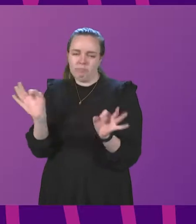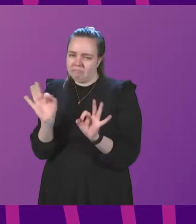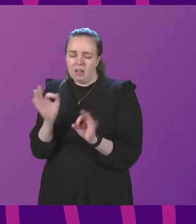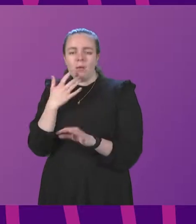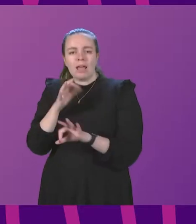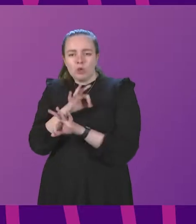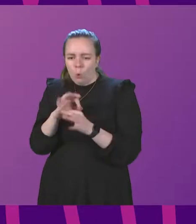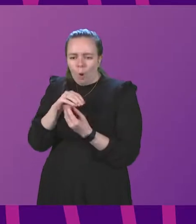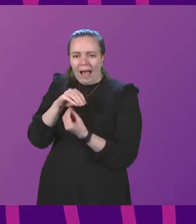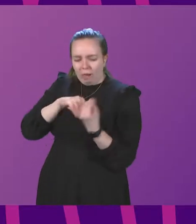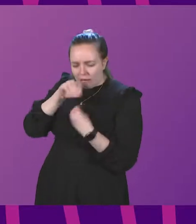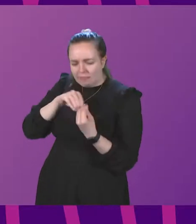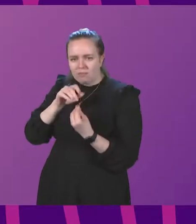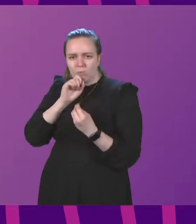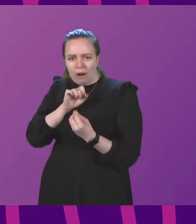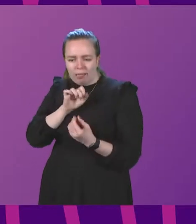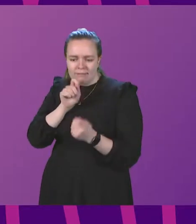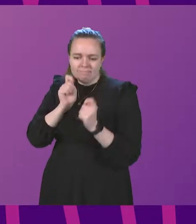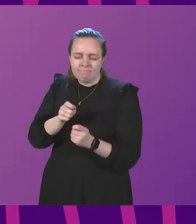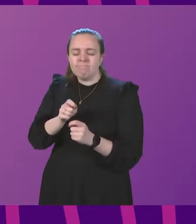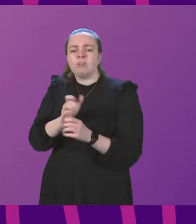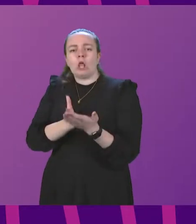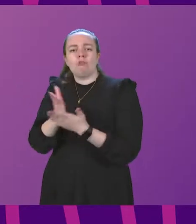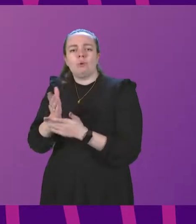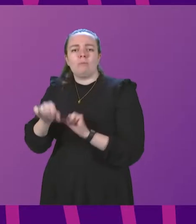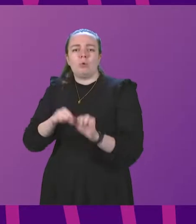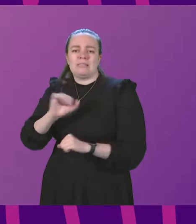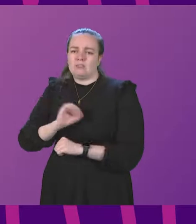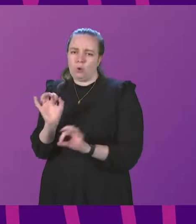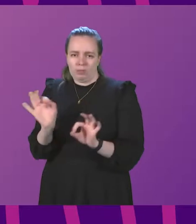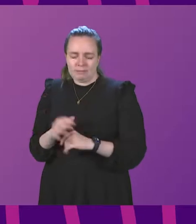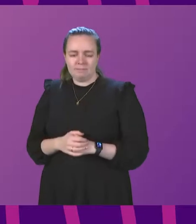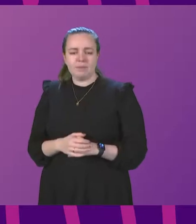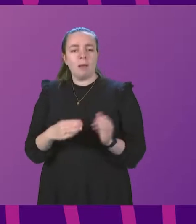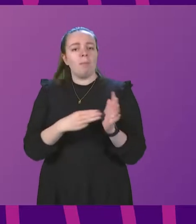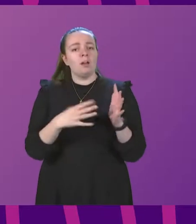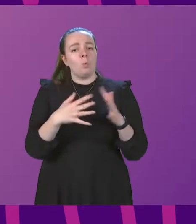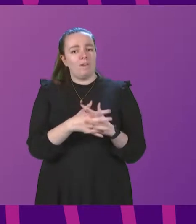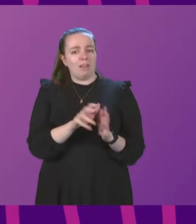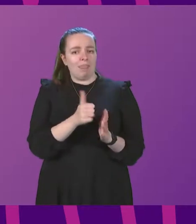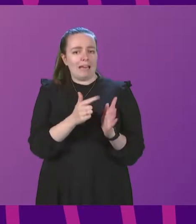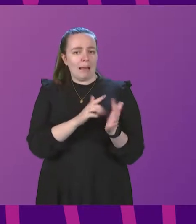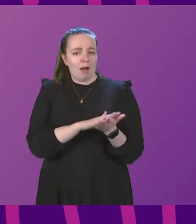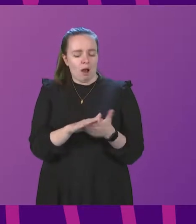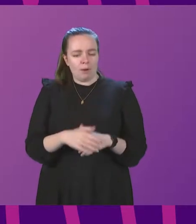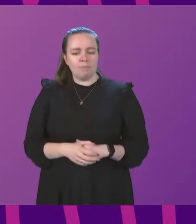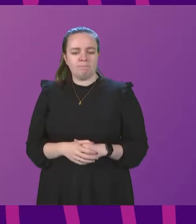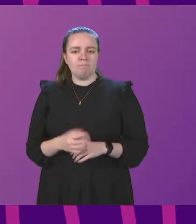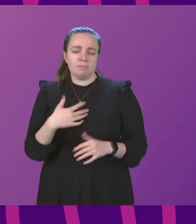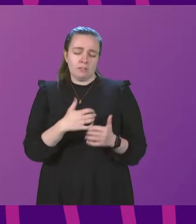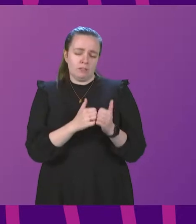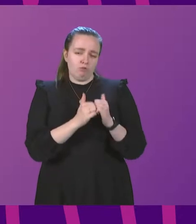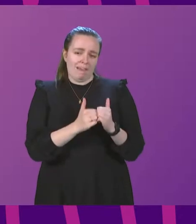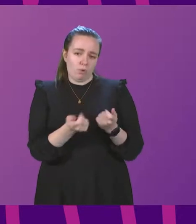no algorithms that will be applied as part of that process in Scotland. Martin Whitfield to be followed by Emma Harper. I'm very grateful, Deputy